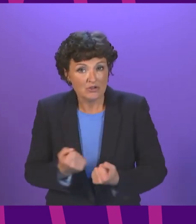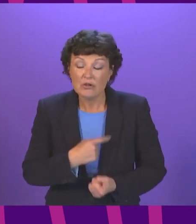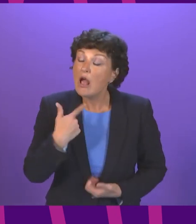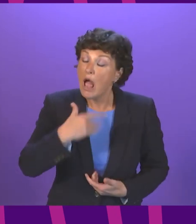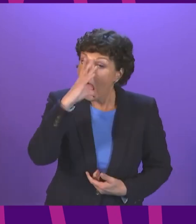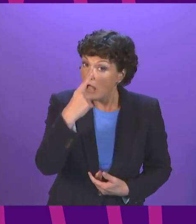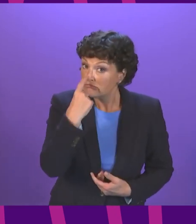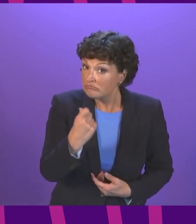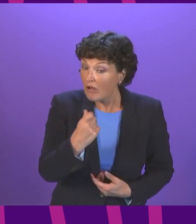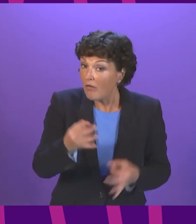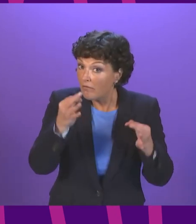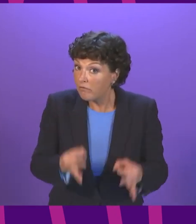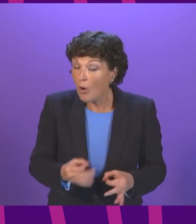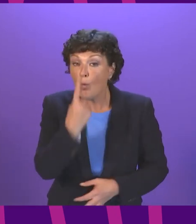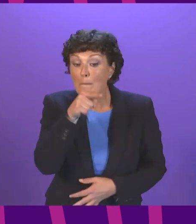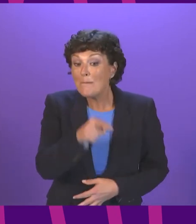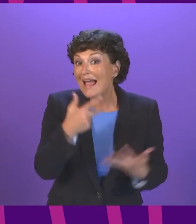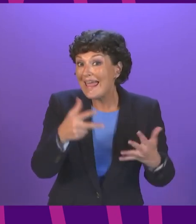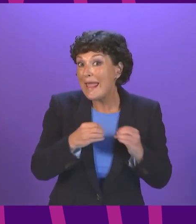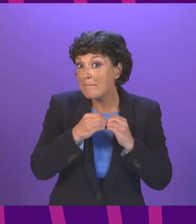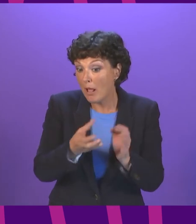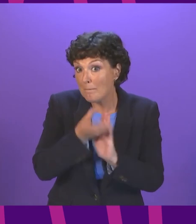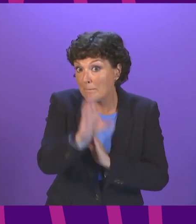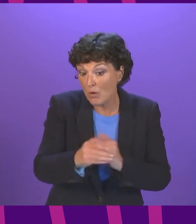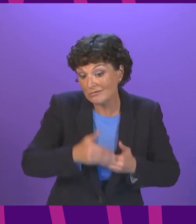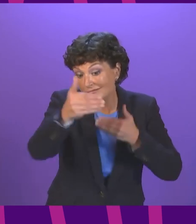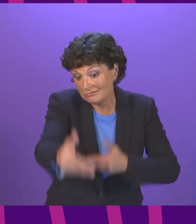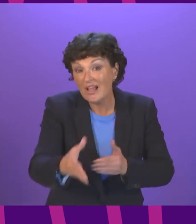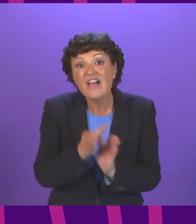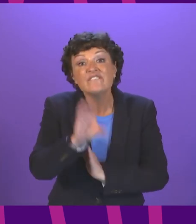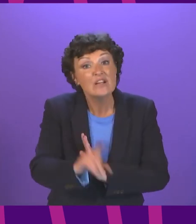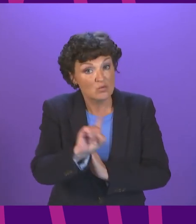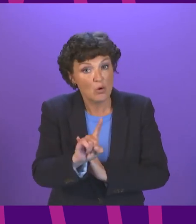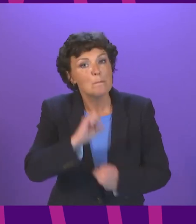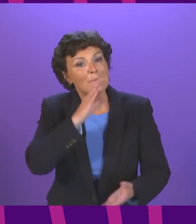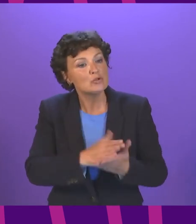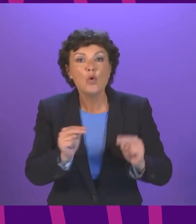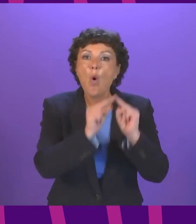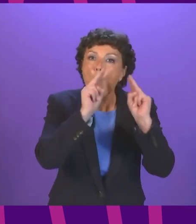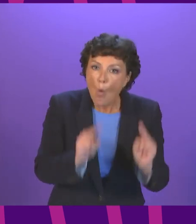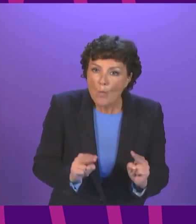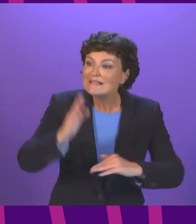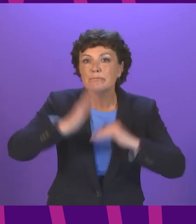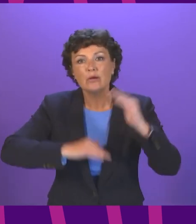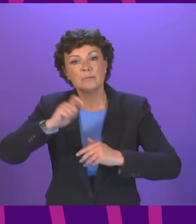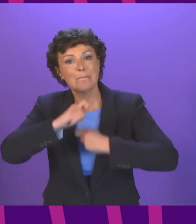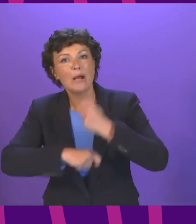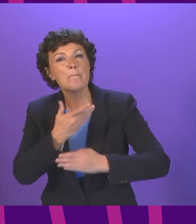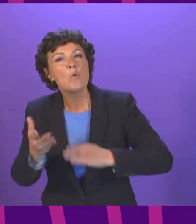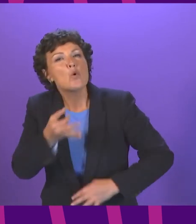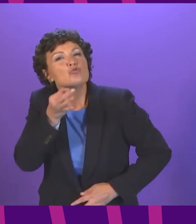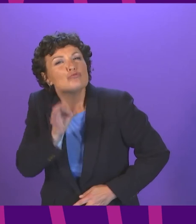£1.8 billion over the course of this Parliament to make homes and buildings easier and greener to heat This will enable the